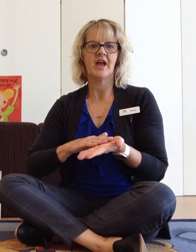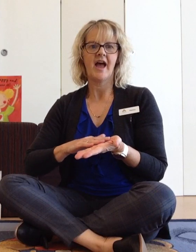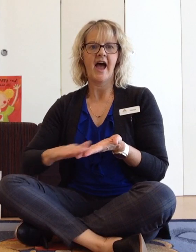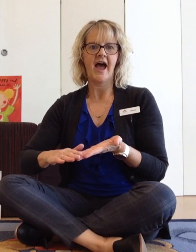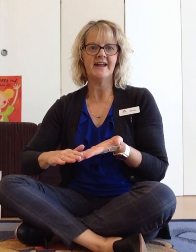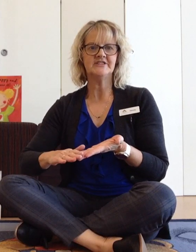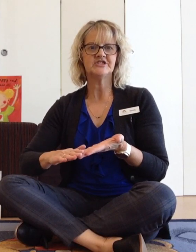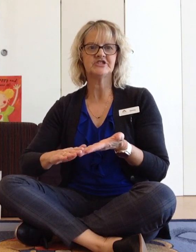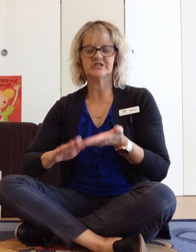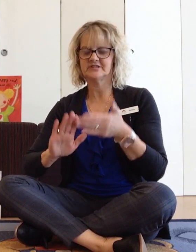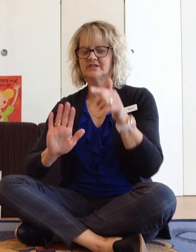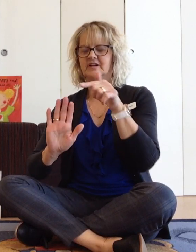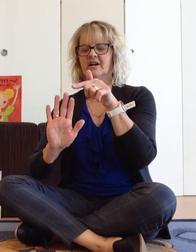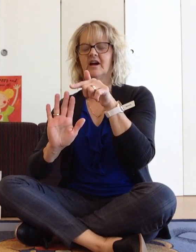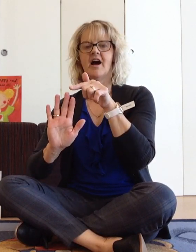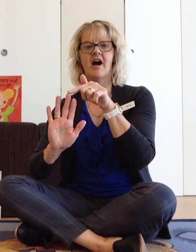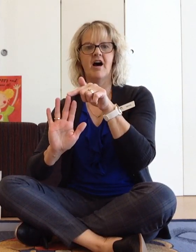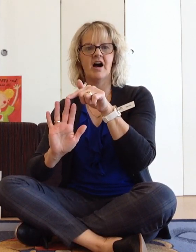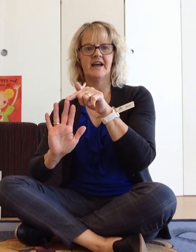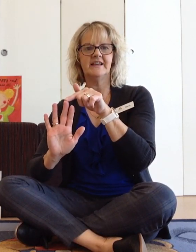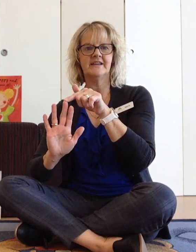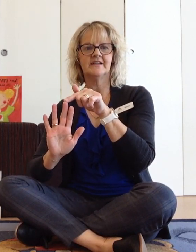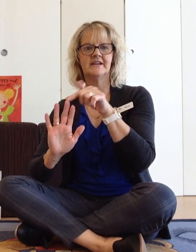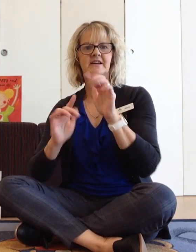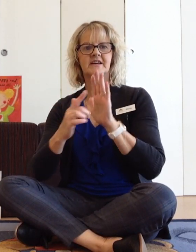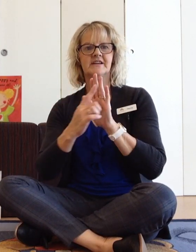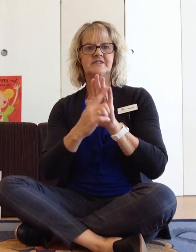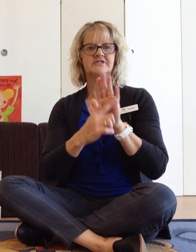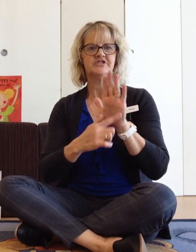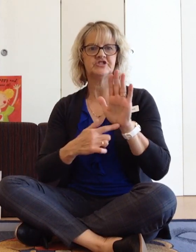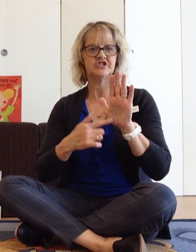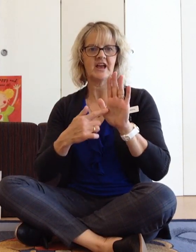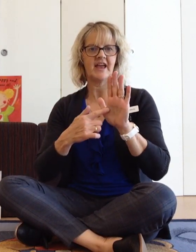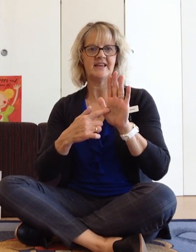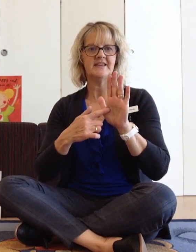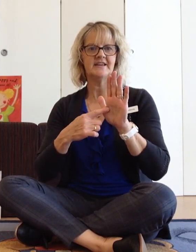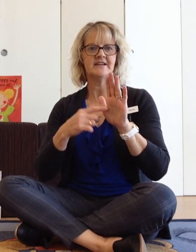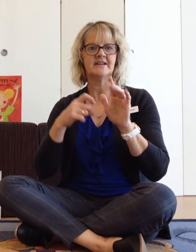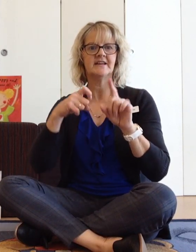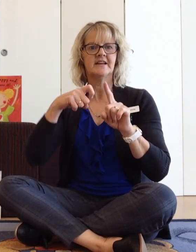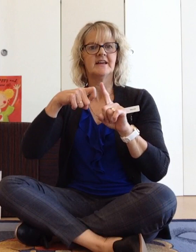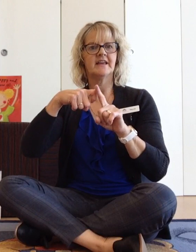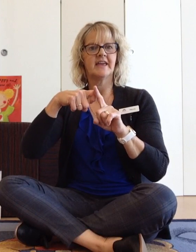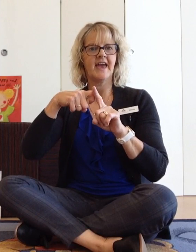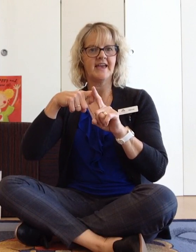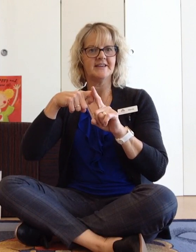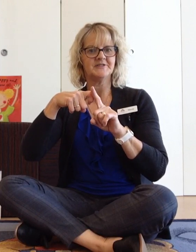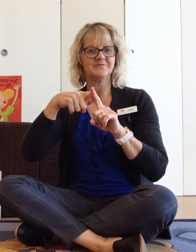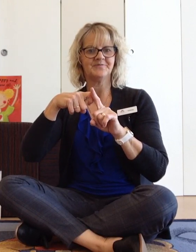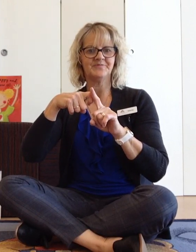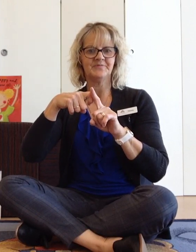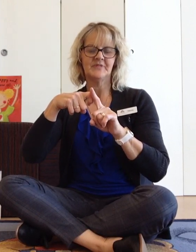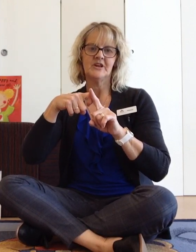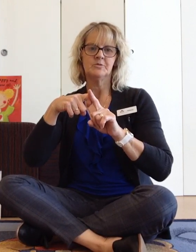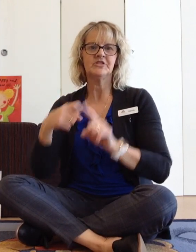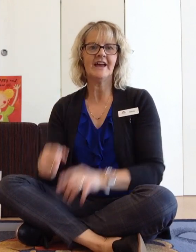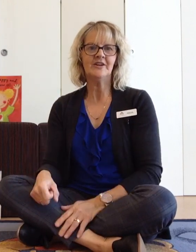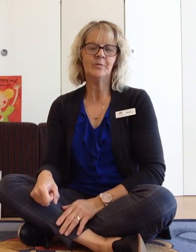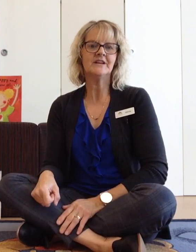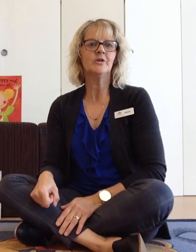H, I, J, K. Today we're going to